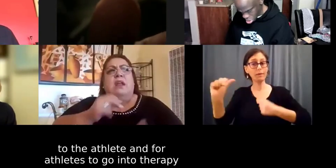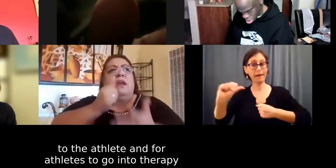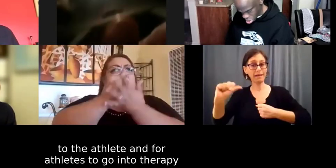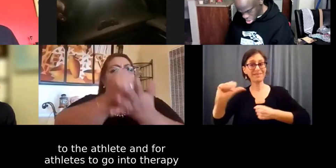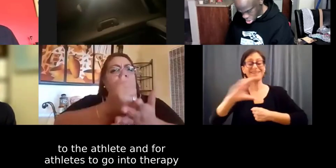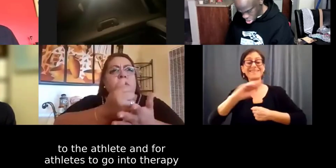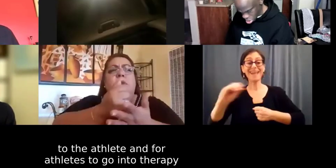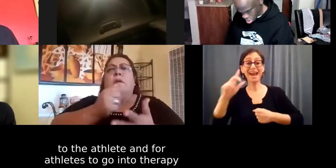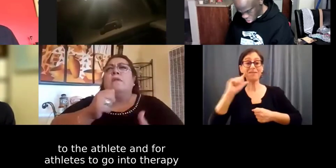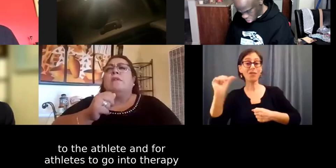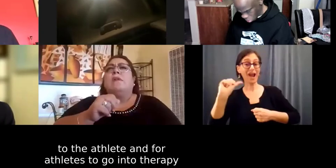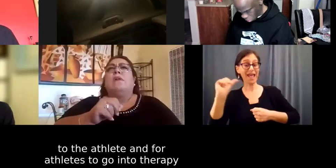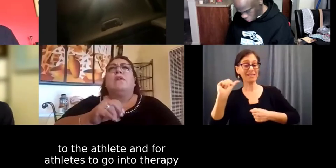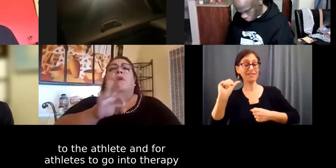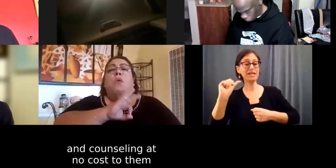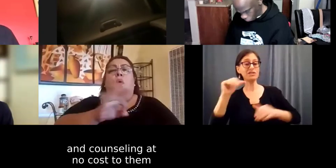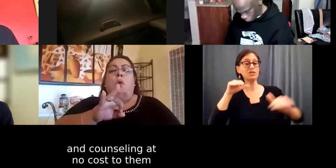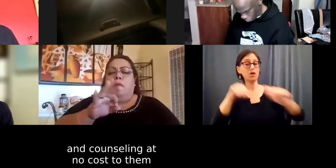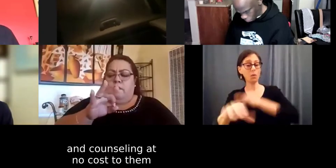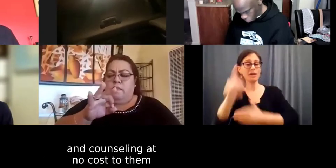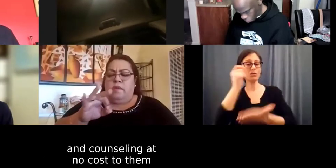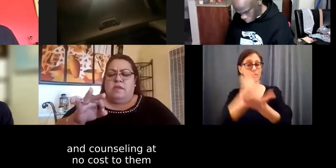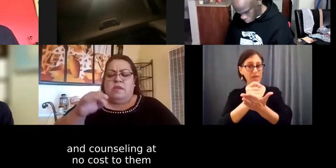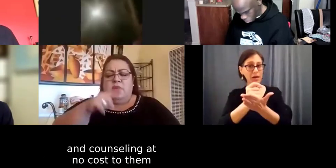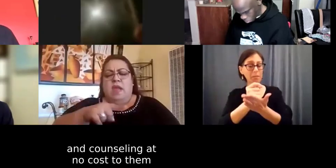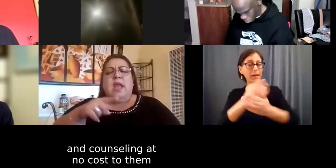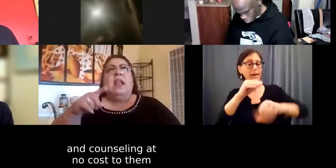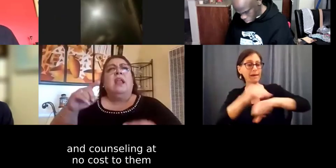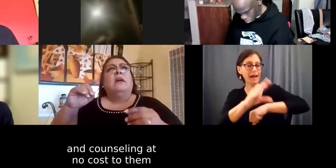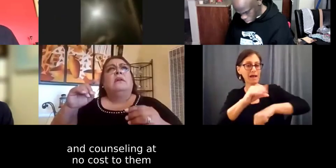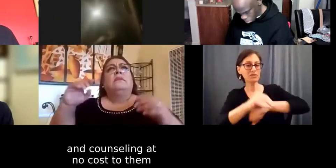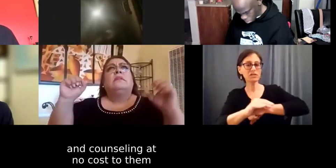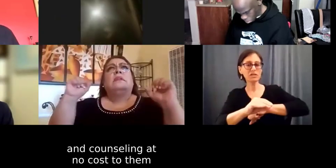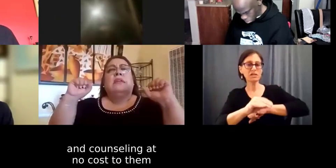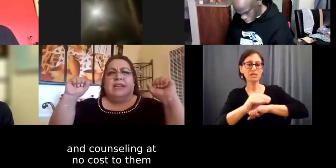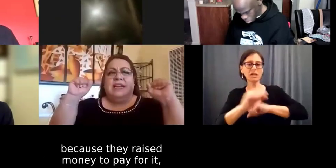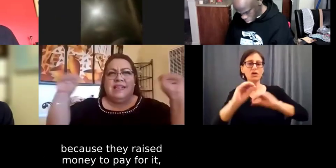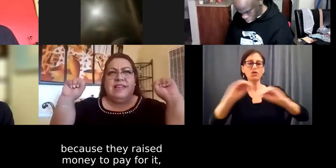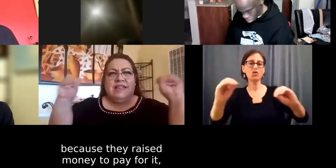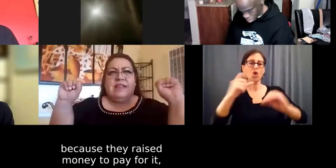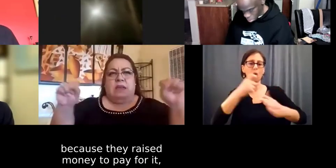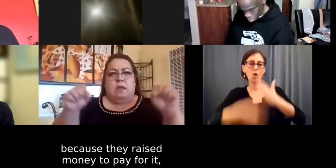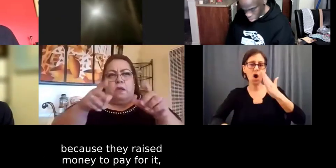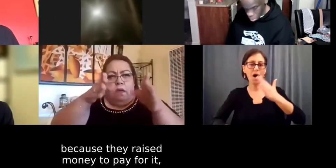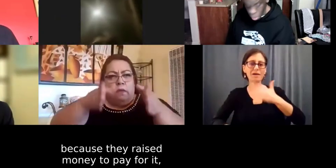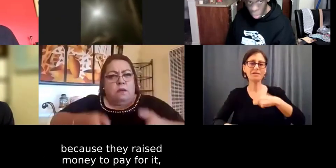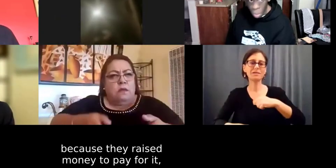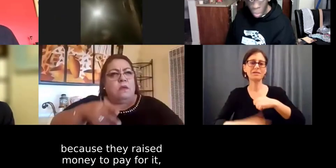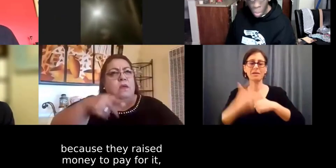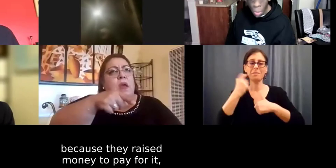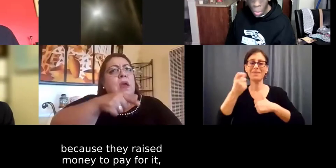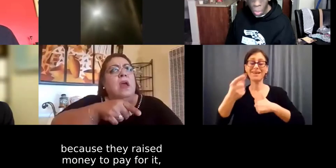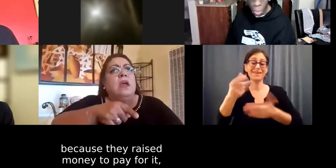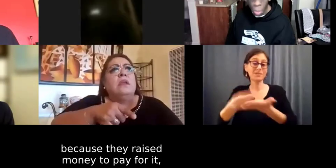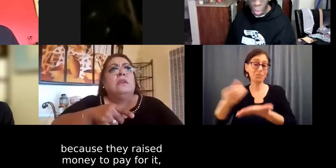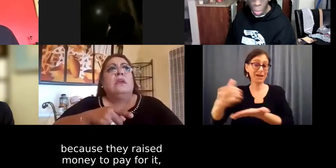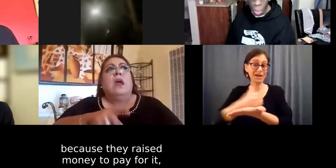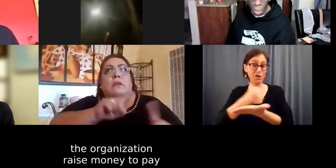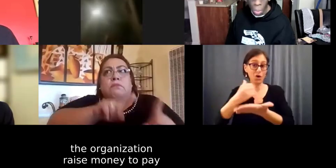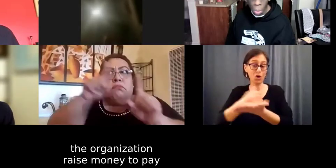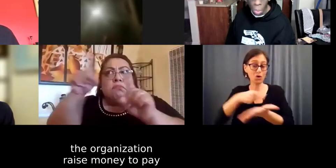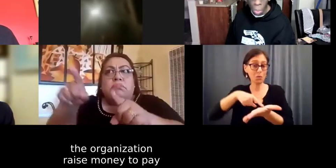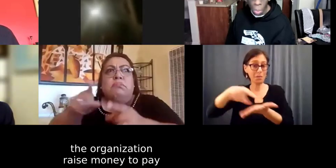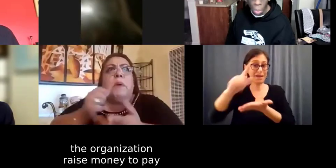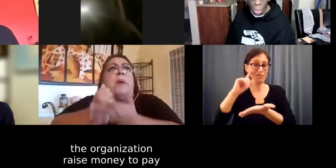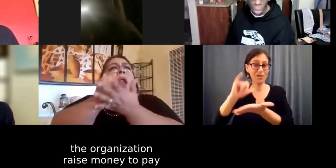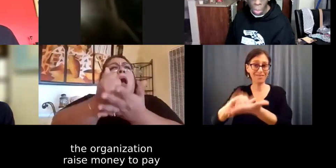for the athletes to be able to go into therapy and counseling at no cost to them because they raised money to pay for it.